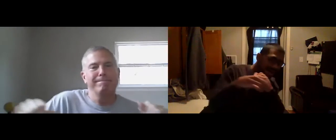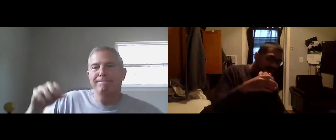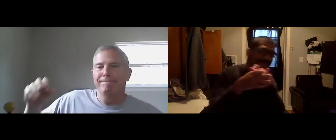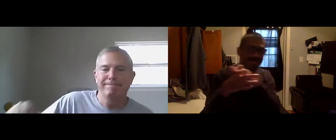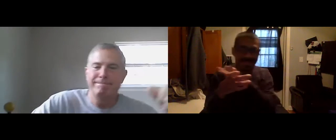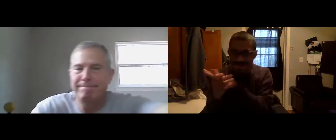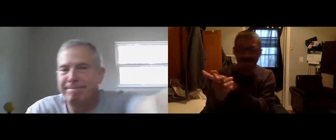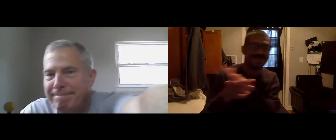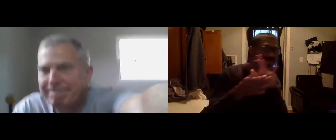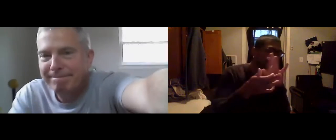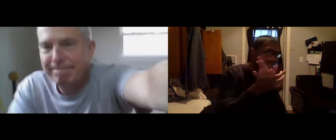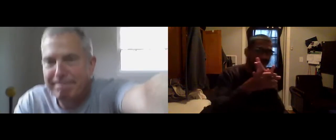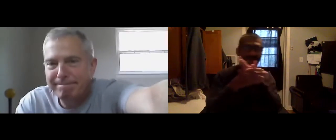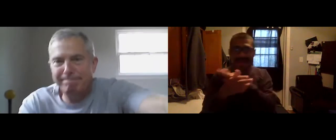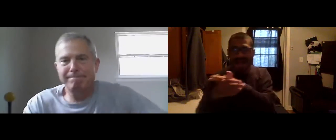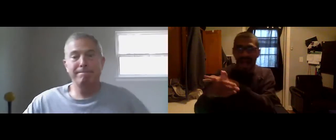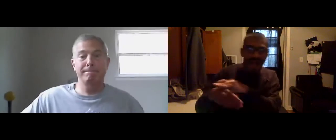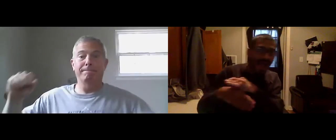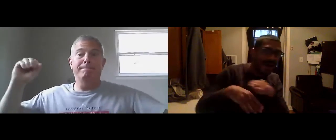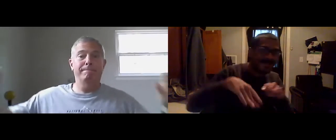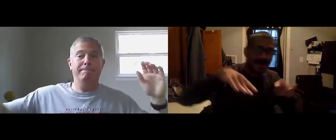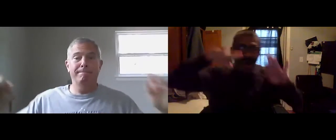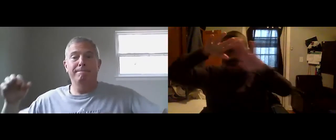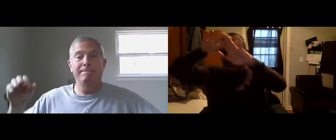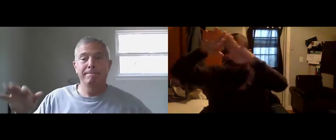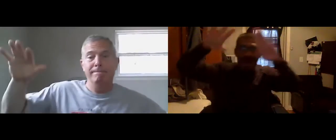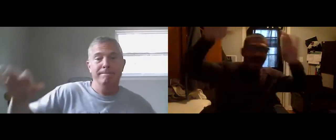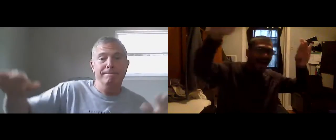Sunshine, she's here, you can take a break.